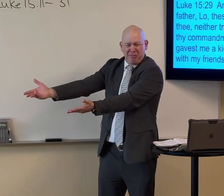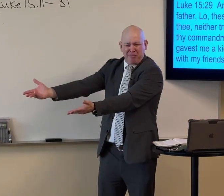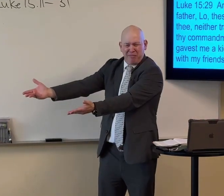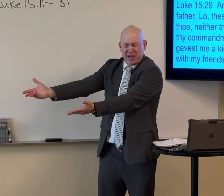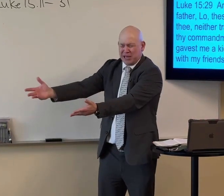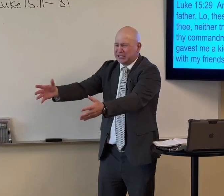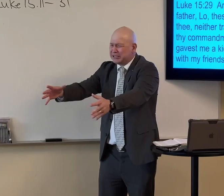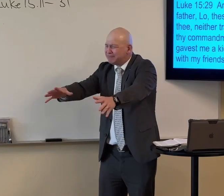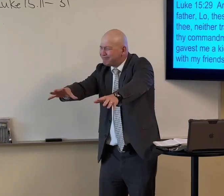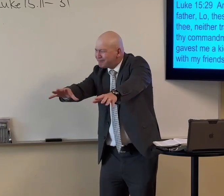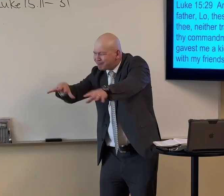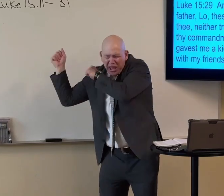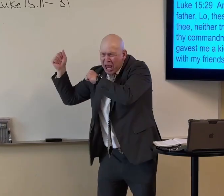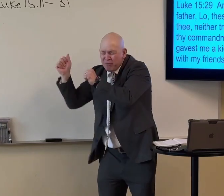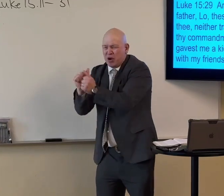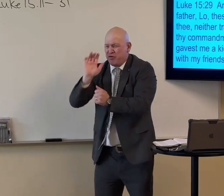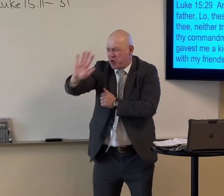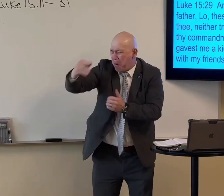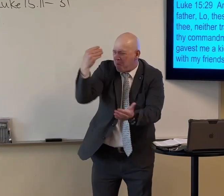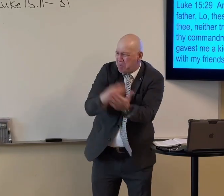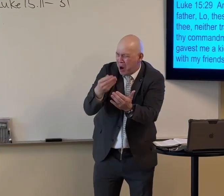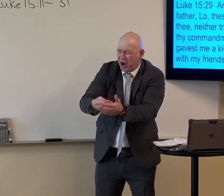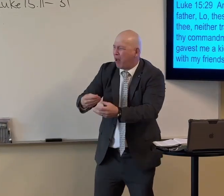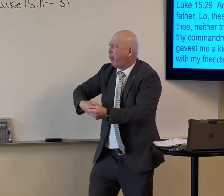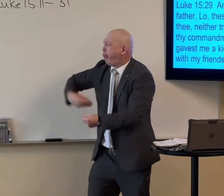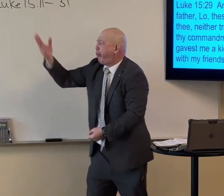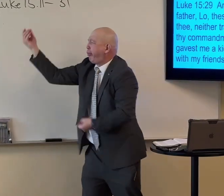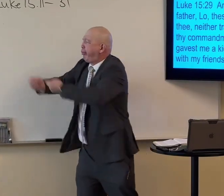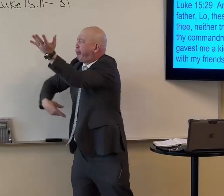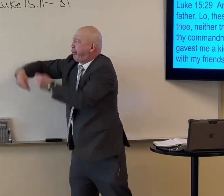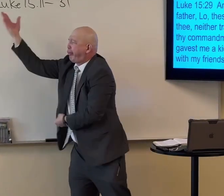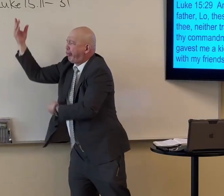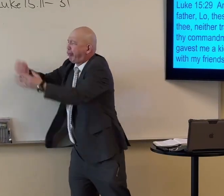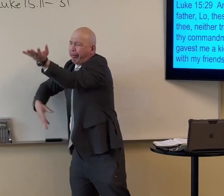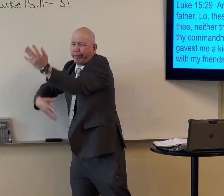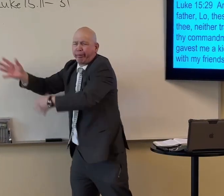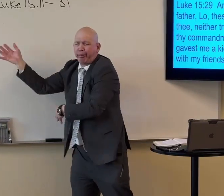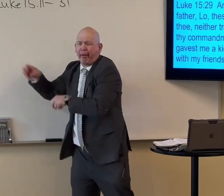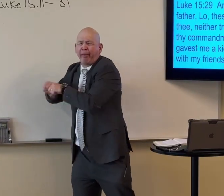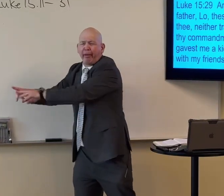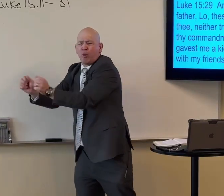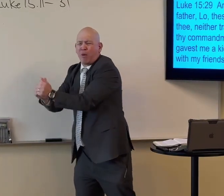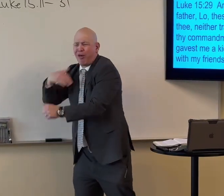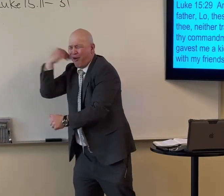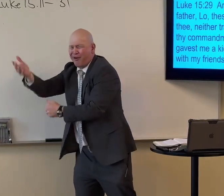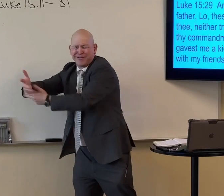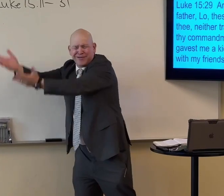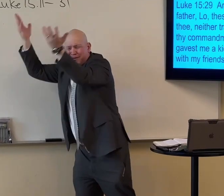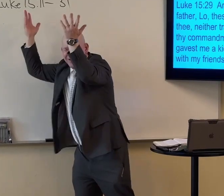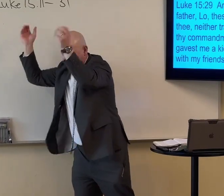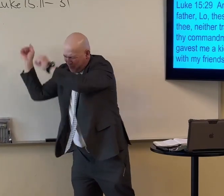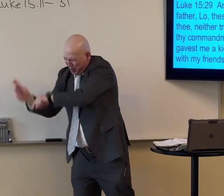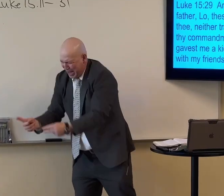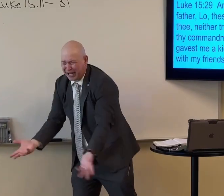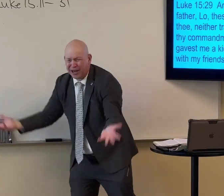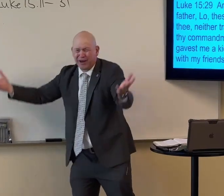And you're doing this for him. He took your money. He went and wasted it. With harlots.